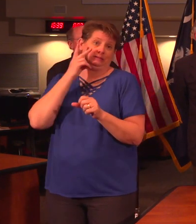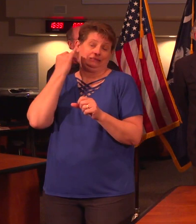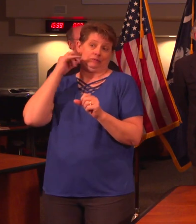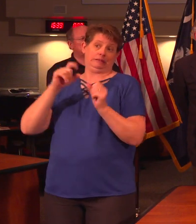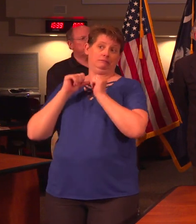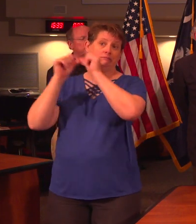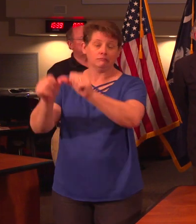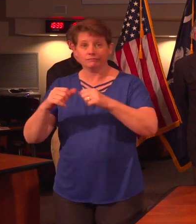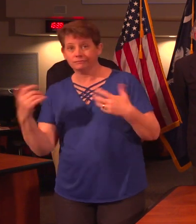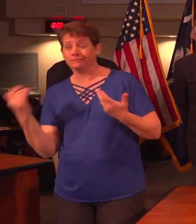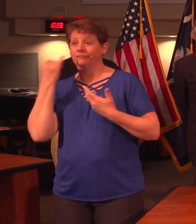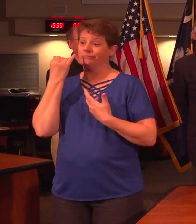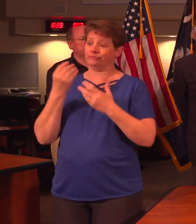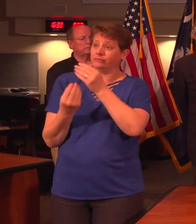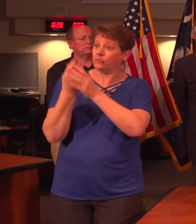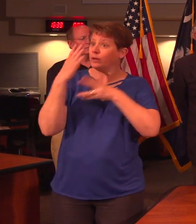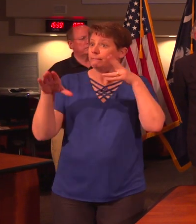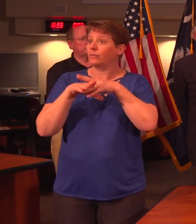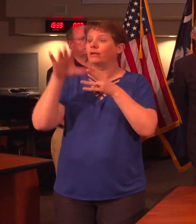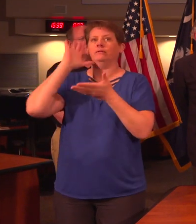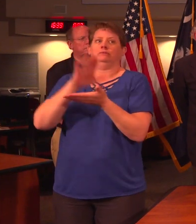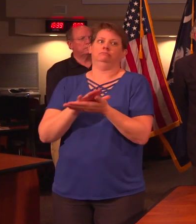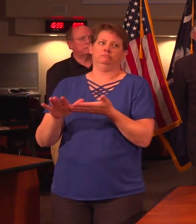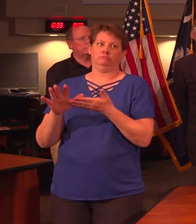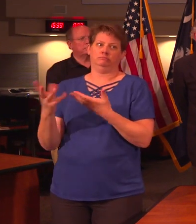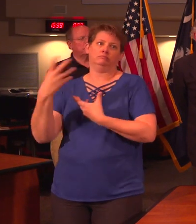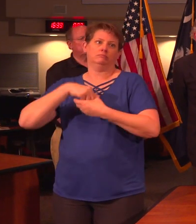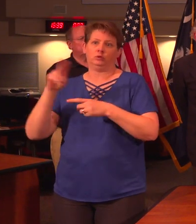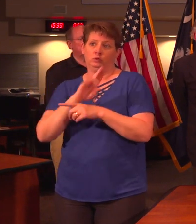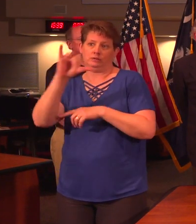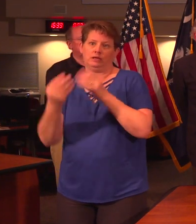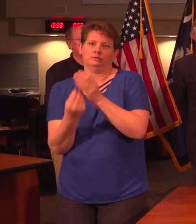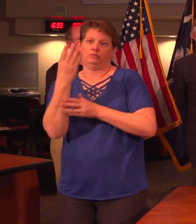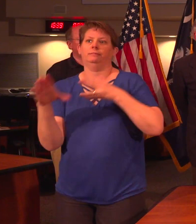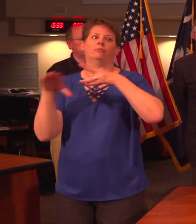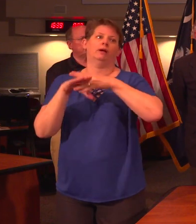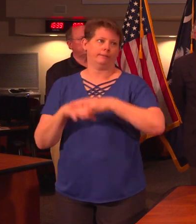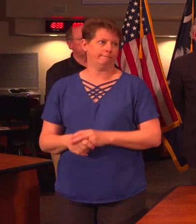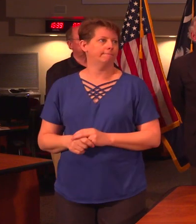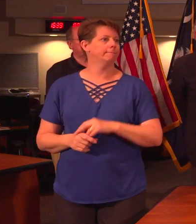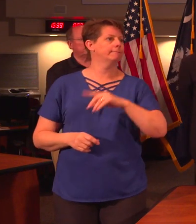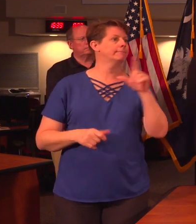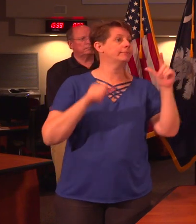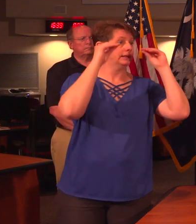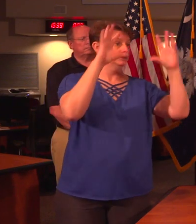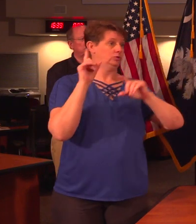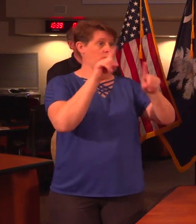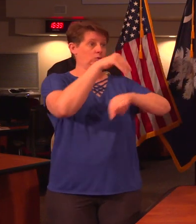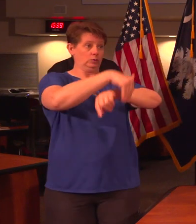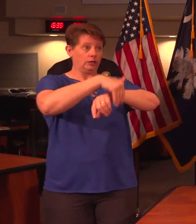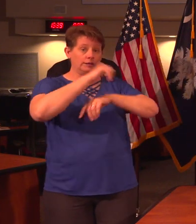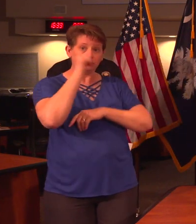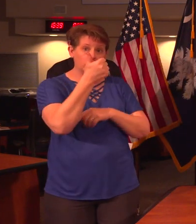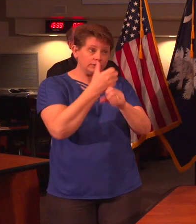will need to be and if spring break that would work out very well for those districts to use the spring break. Can teachers go tonight or tomorrow into